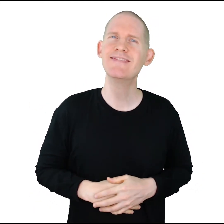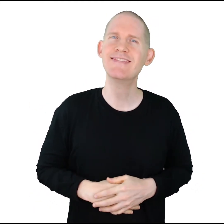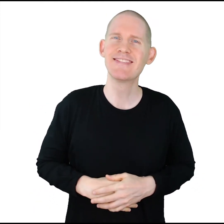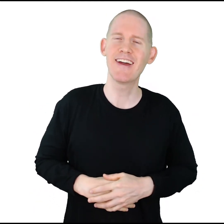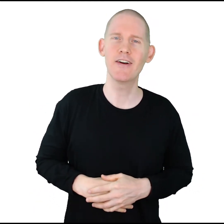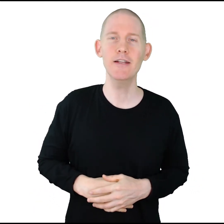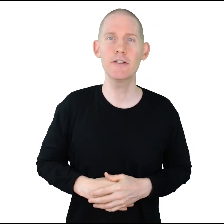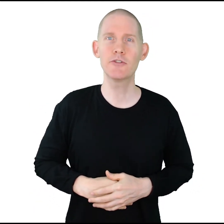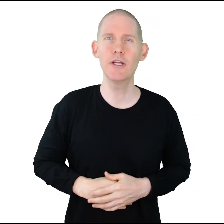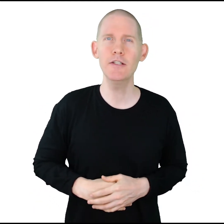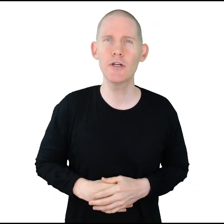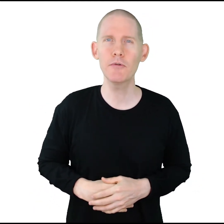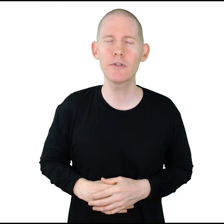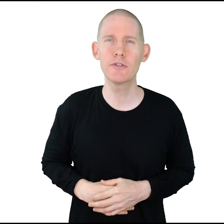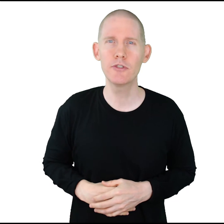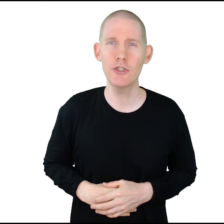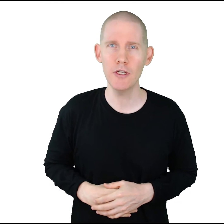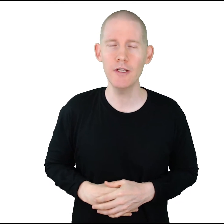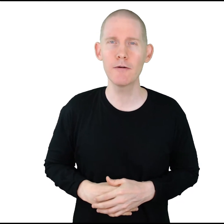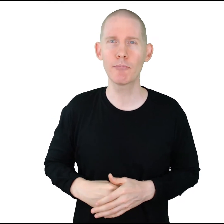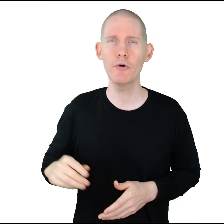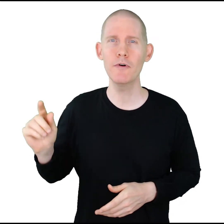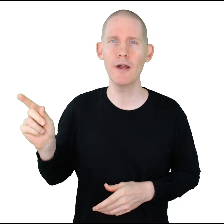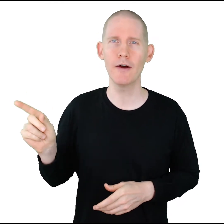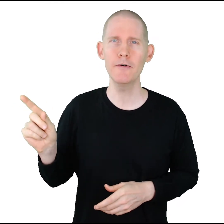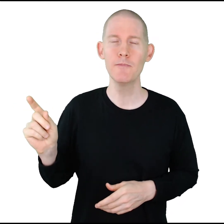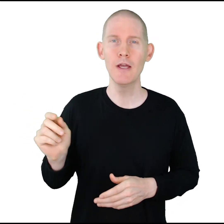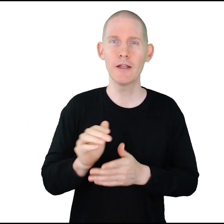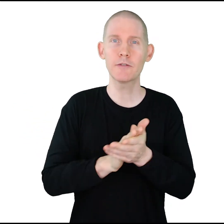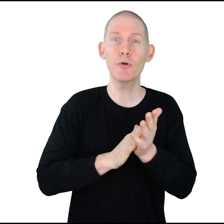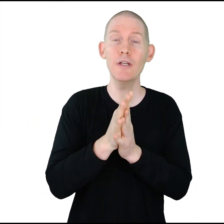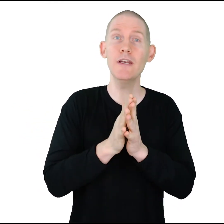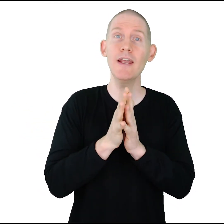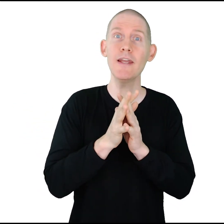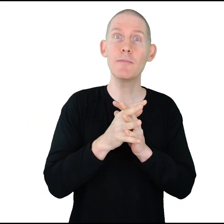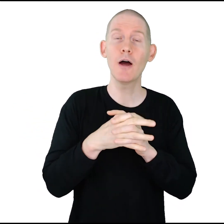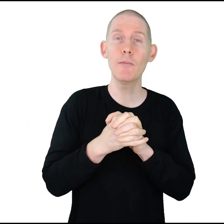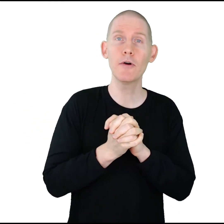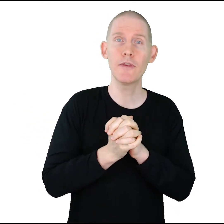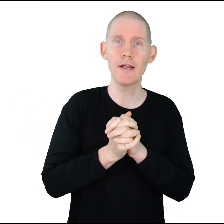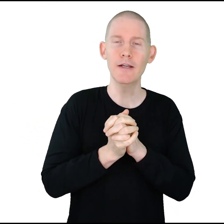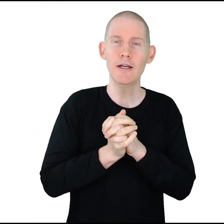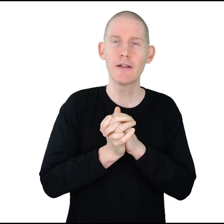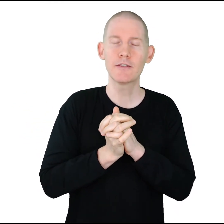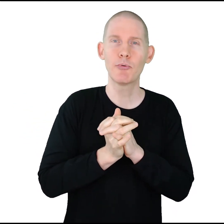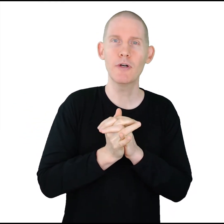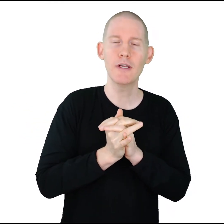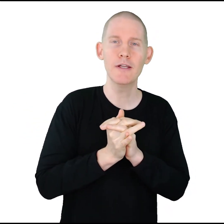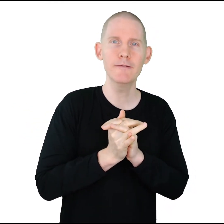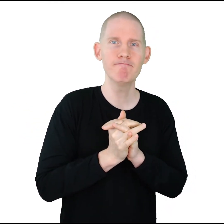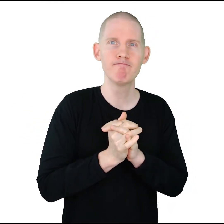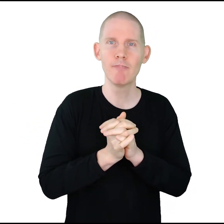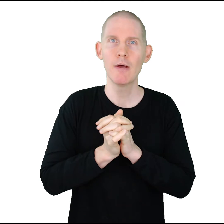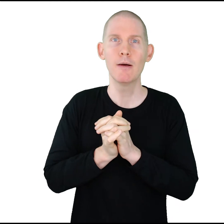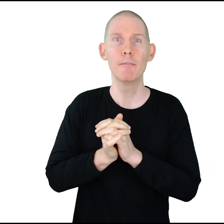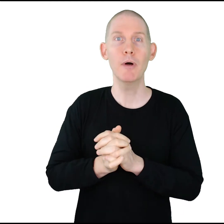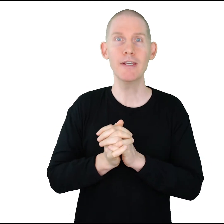All right, let's change out the she, the pronoun. Let's put in a name. How about that? Let's put in Mike.